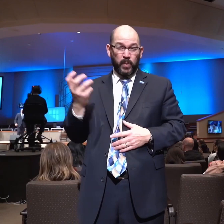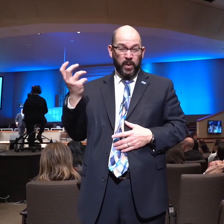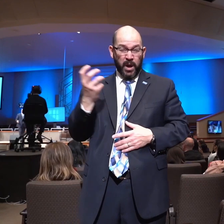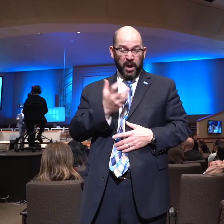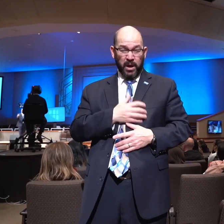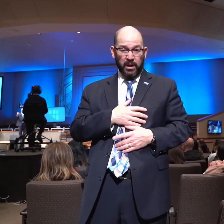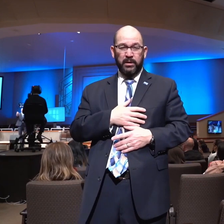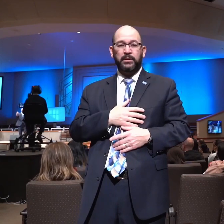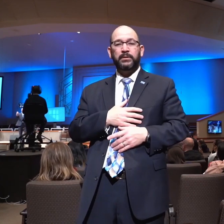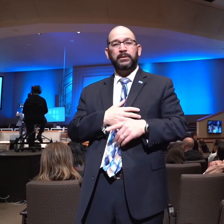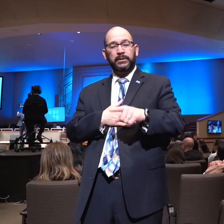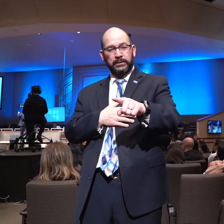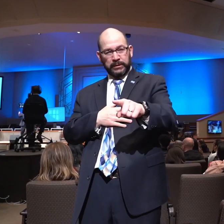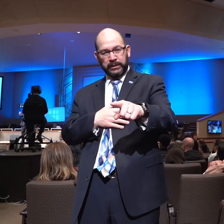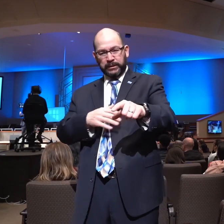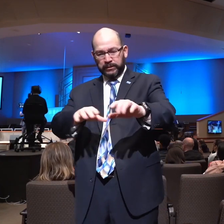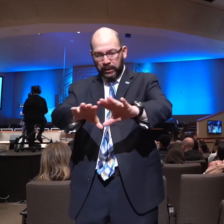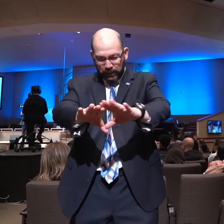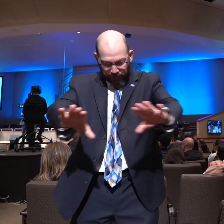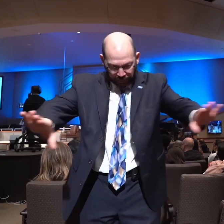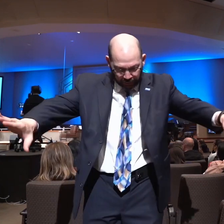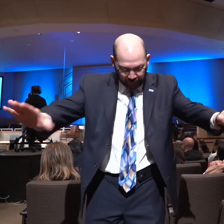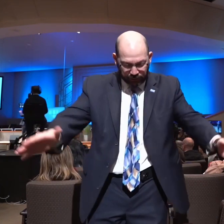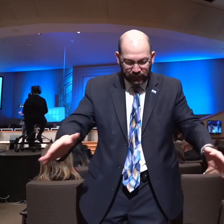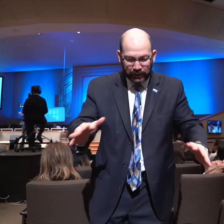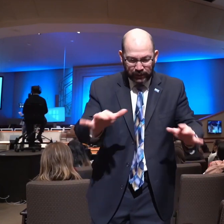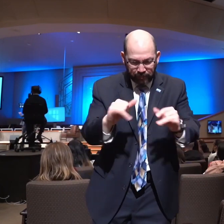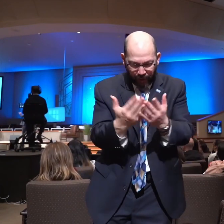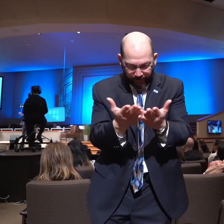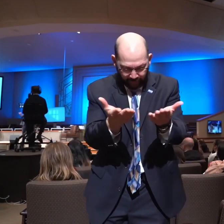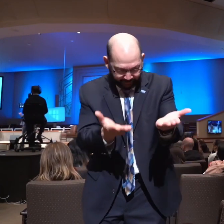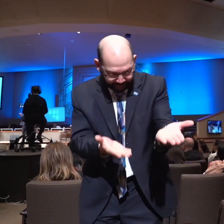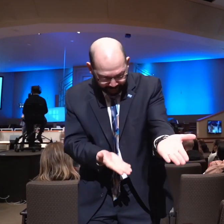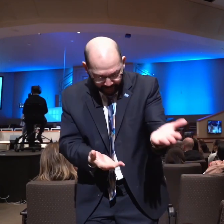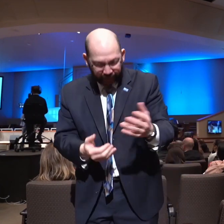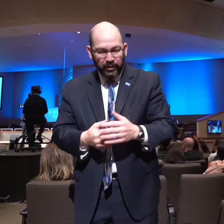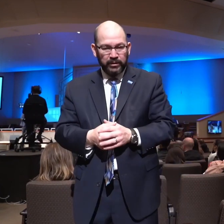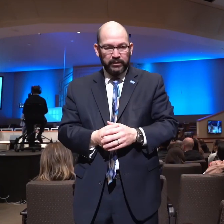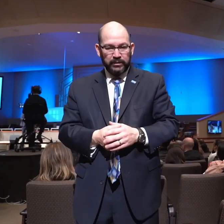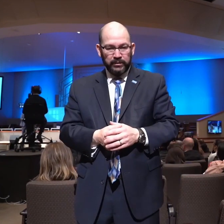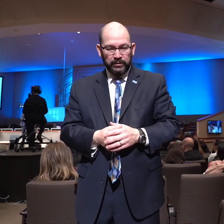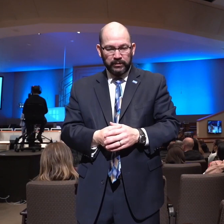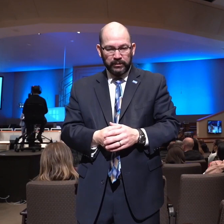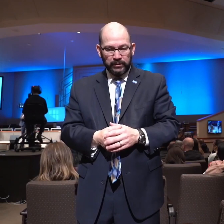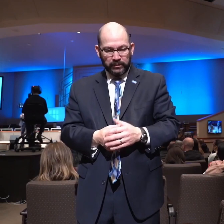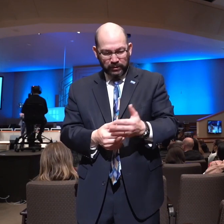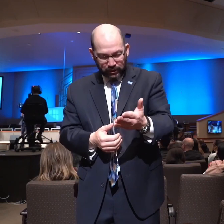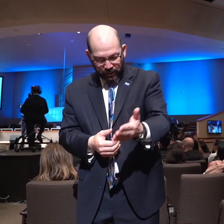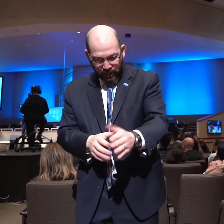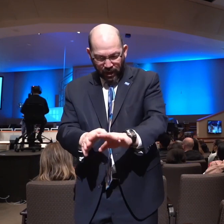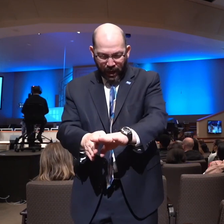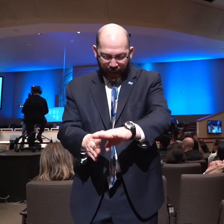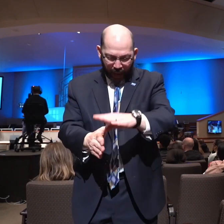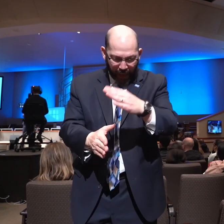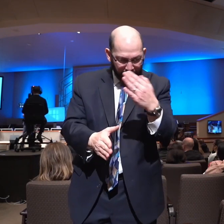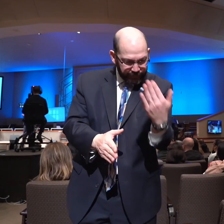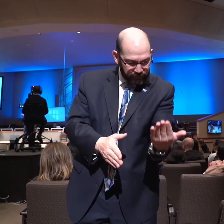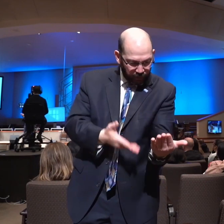There in the glass case, you'll see his Bible and the Bible is open to a fly leaf and on the inside flap of the fly leaf